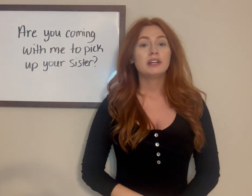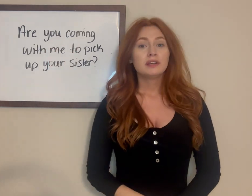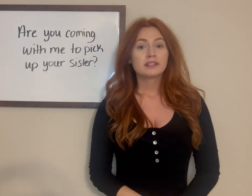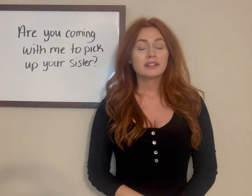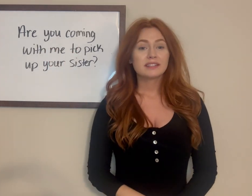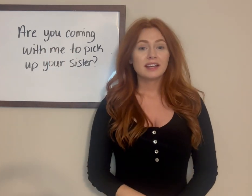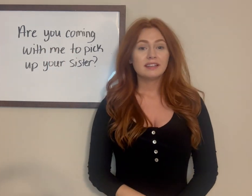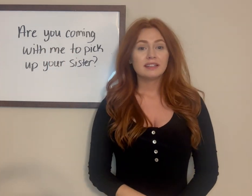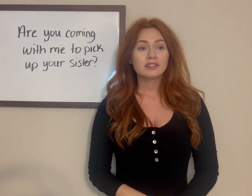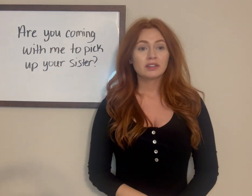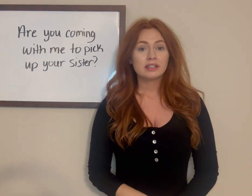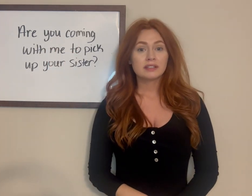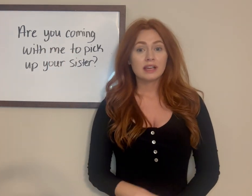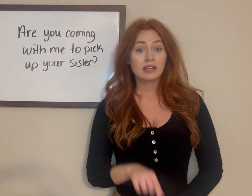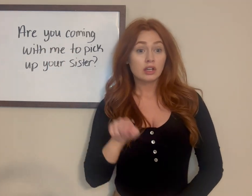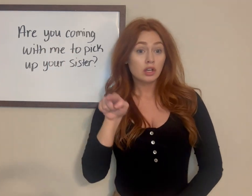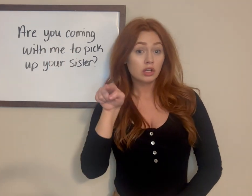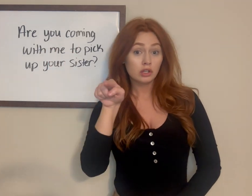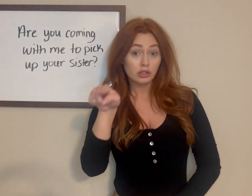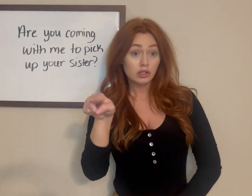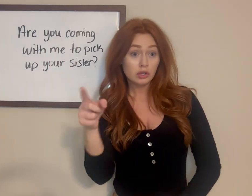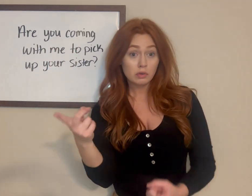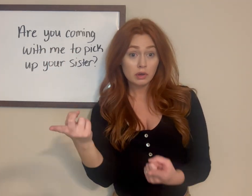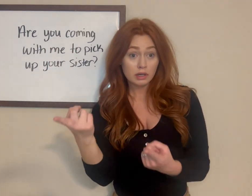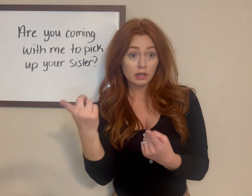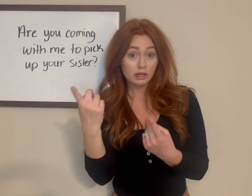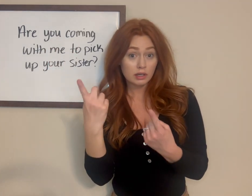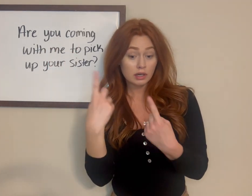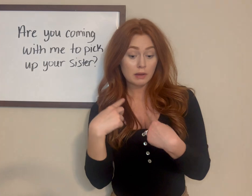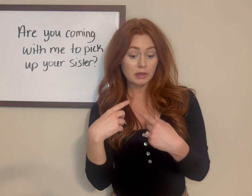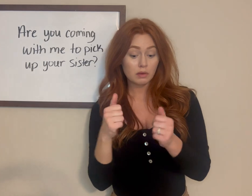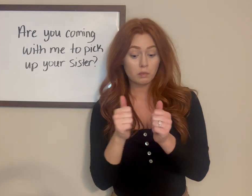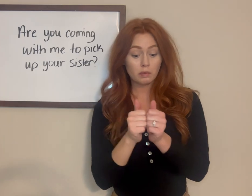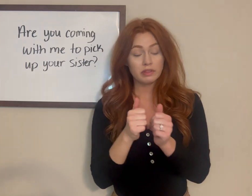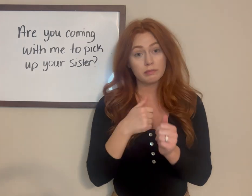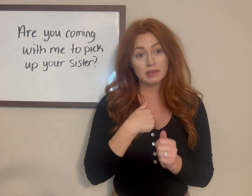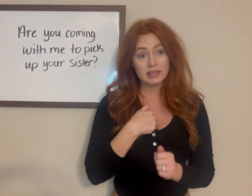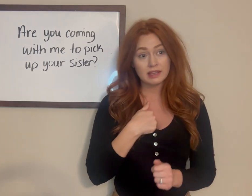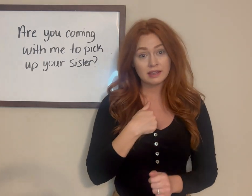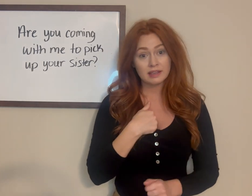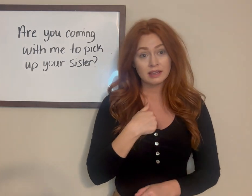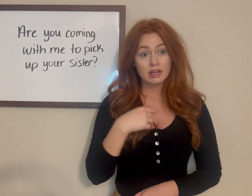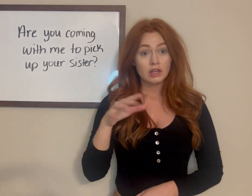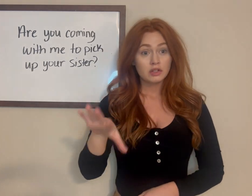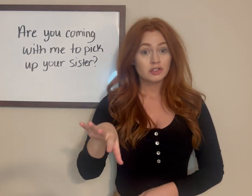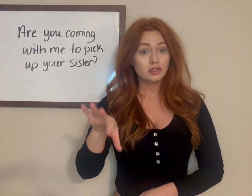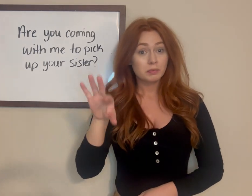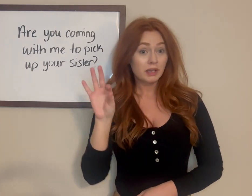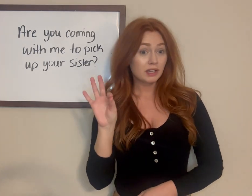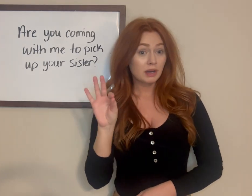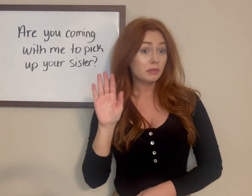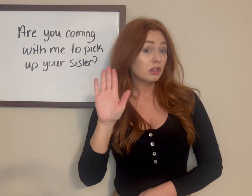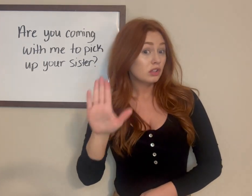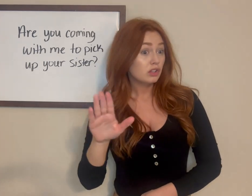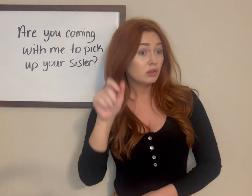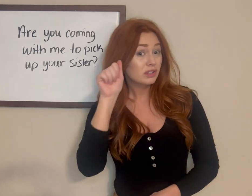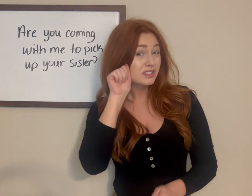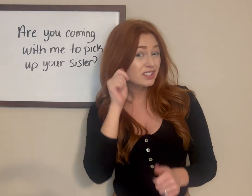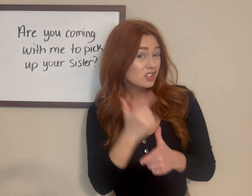So to sign this, you're going to say, you coming with me to pick up your sister.